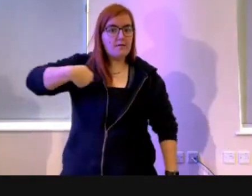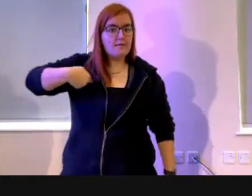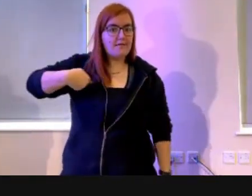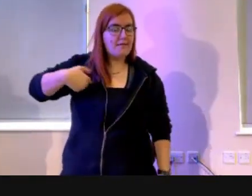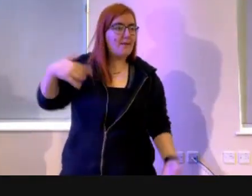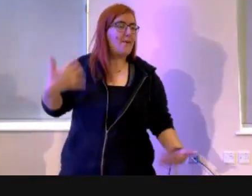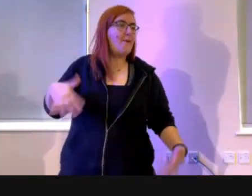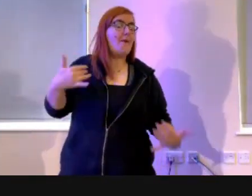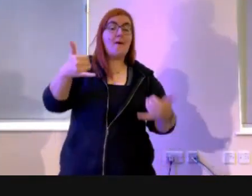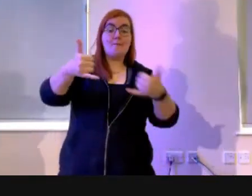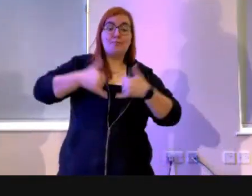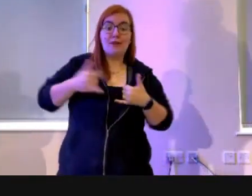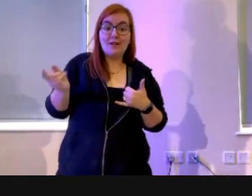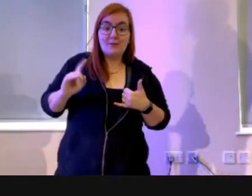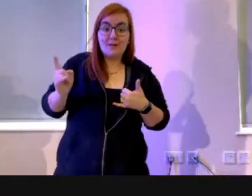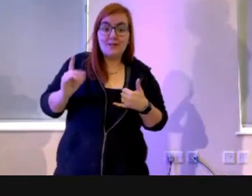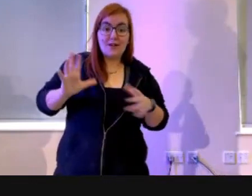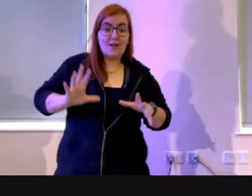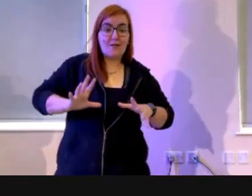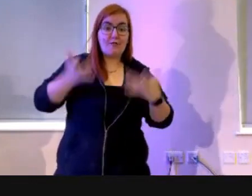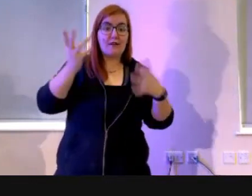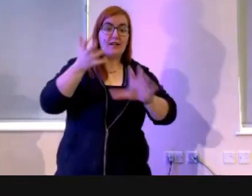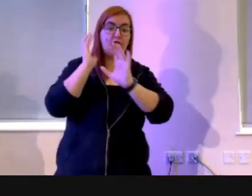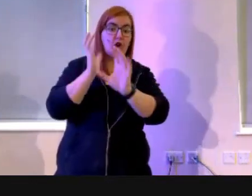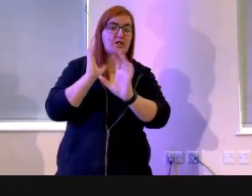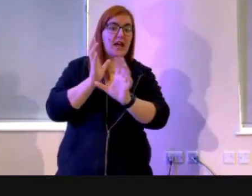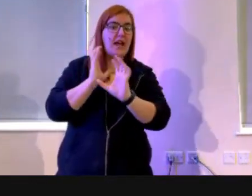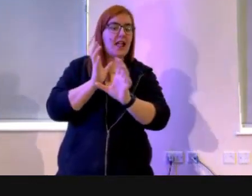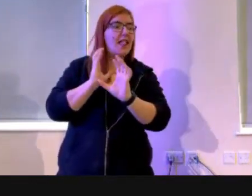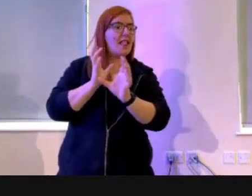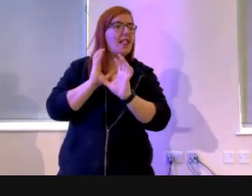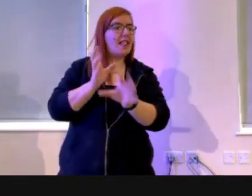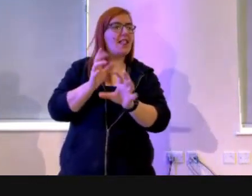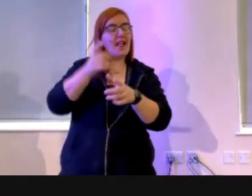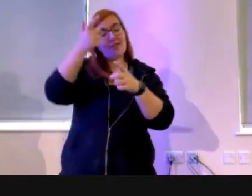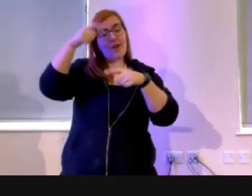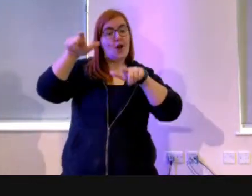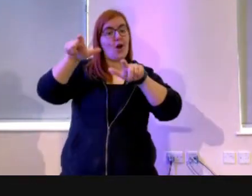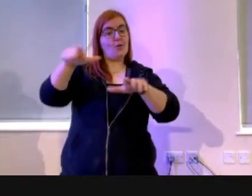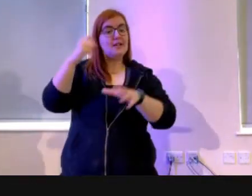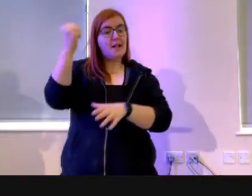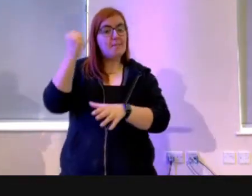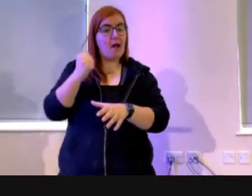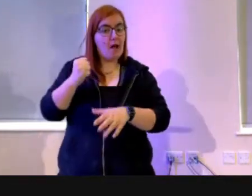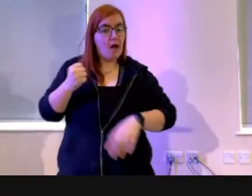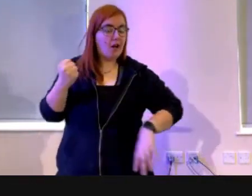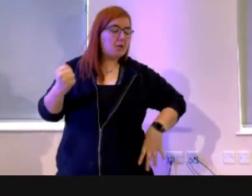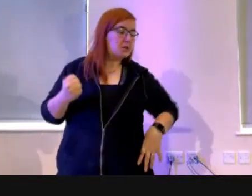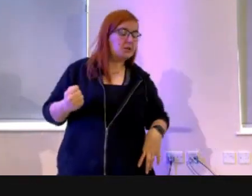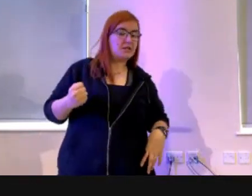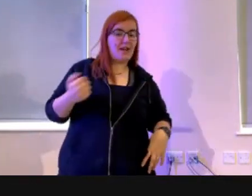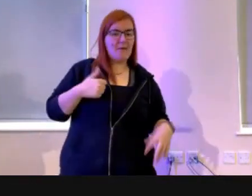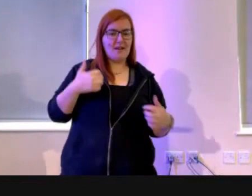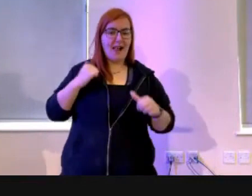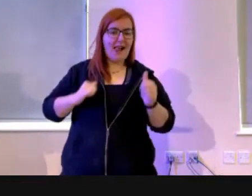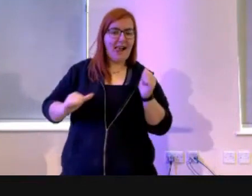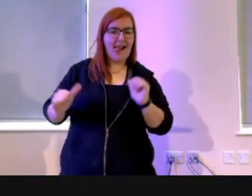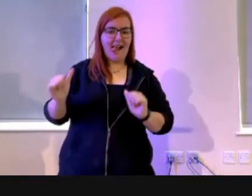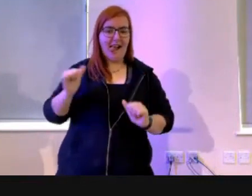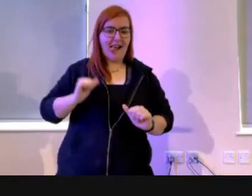prize was a free cocktail at the hotel bar. And I was really chuffed because not only was I going to